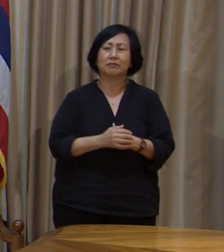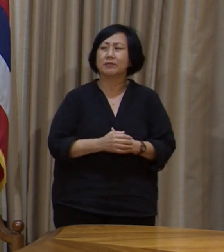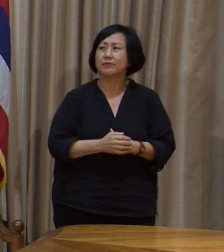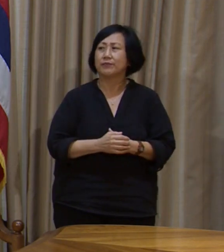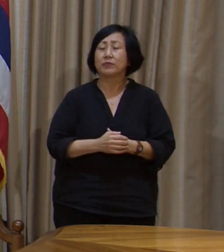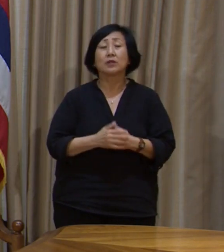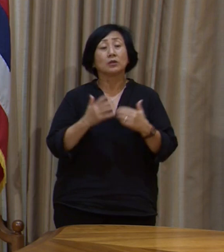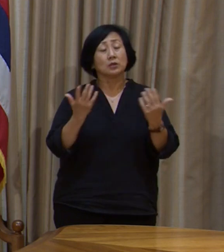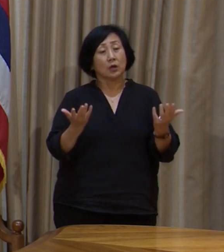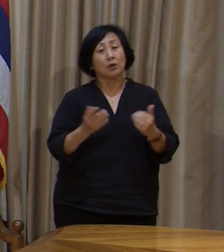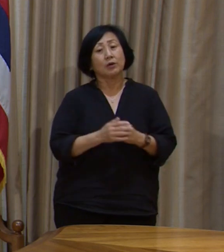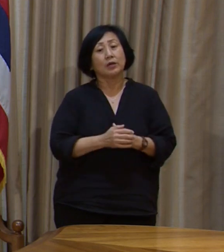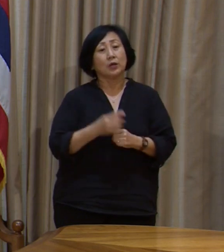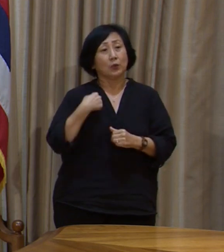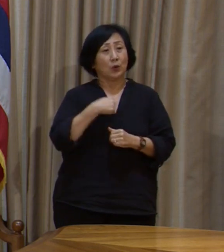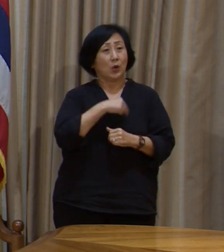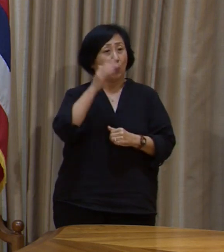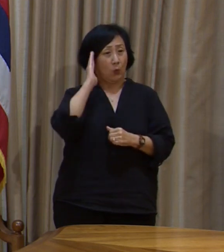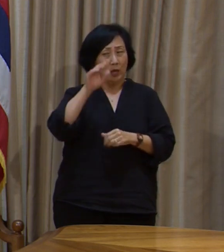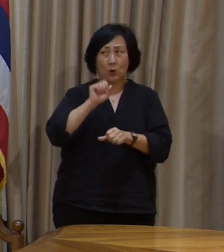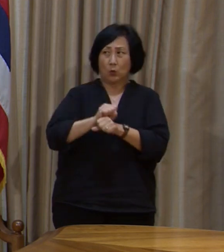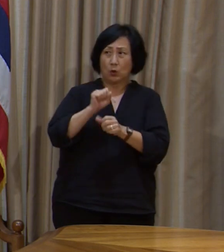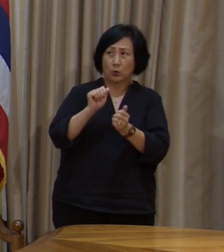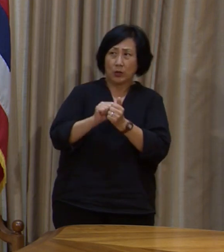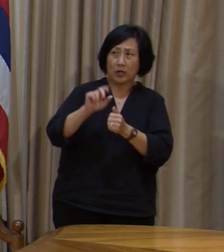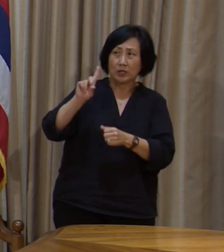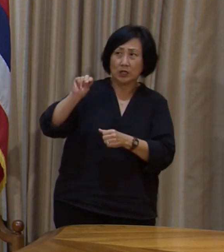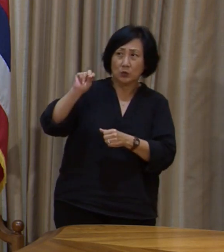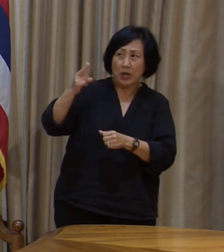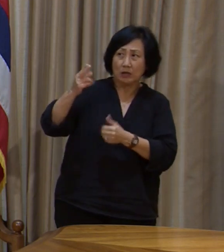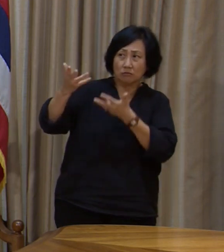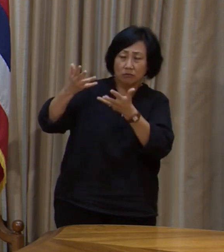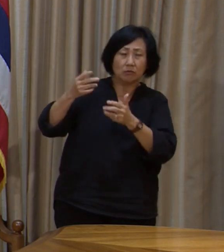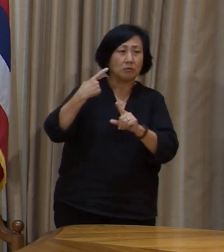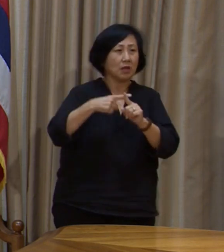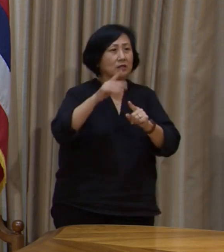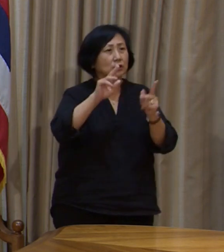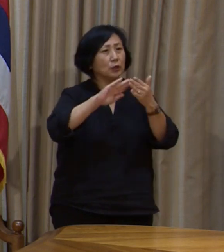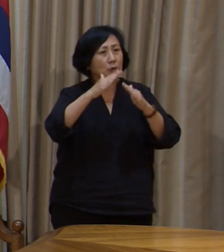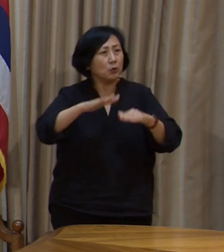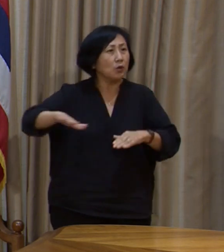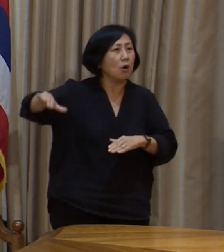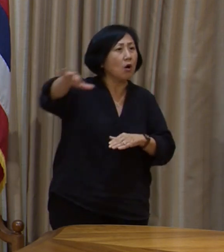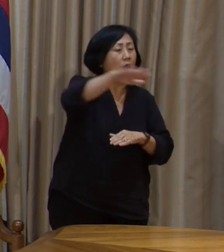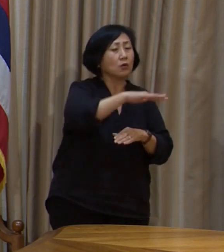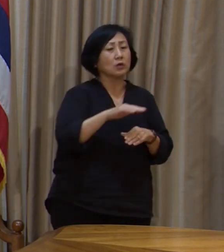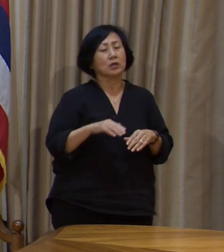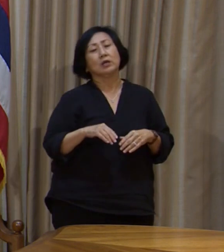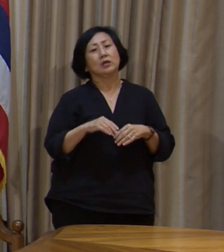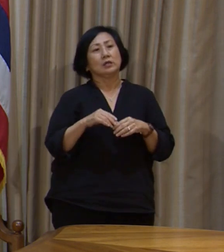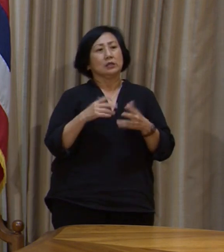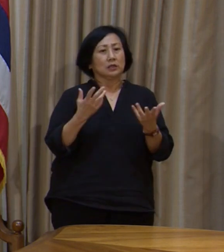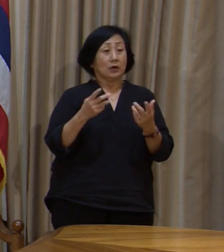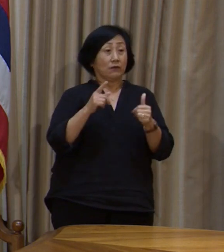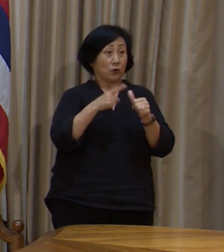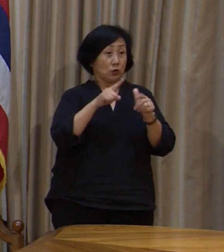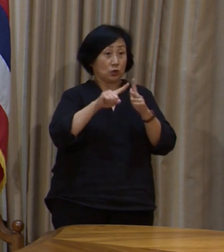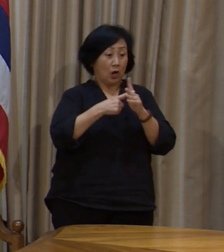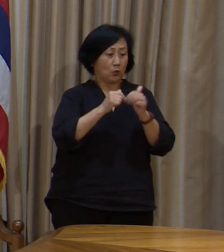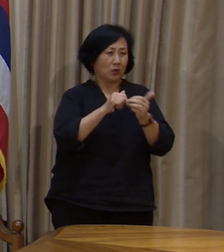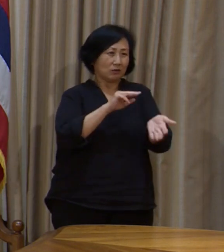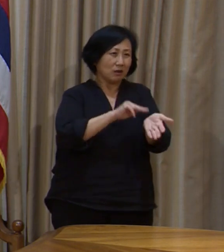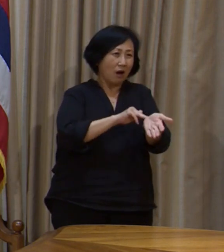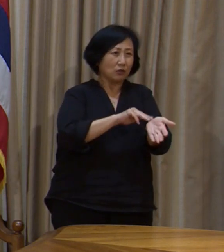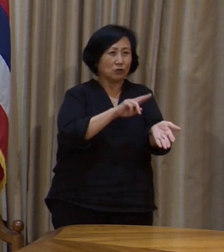So we will be working with the entire community, starting with healthcare workers